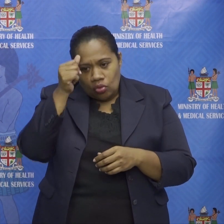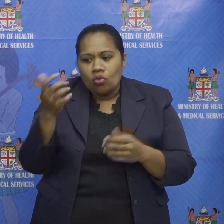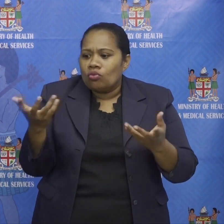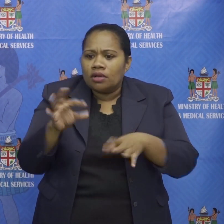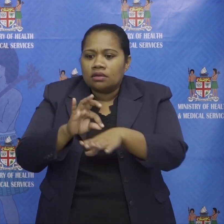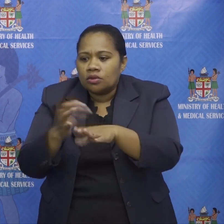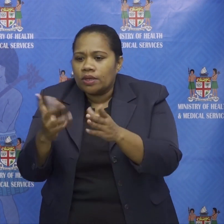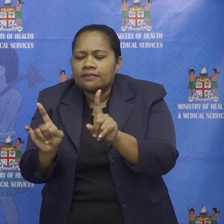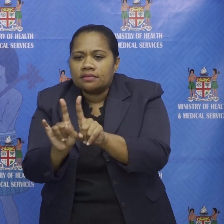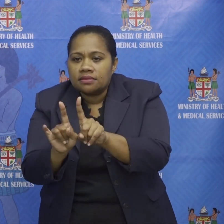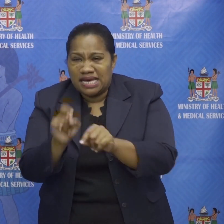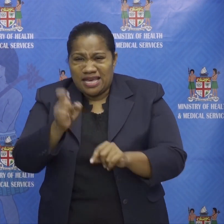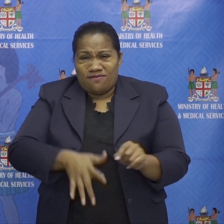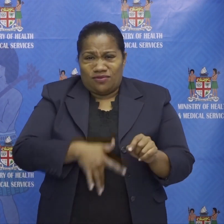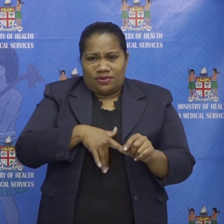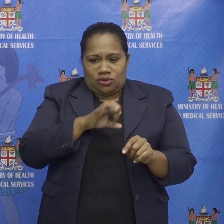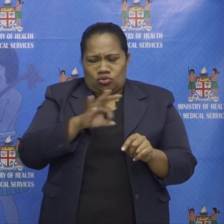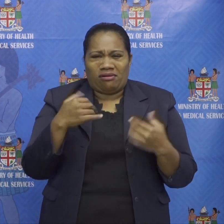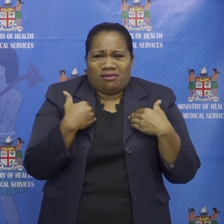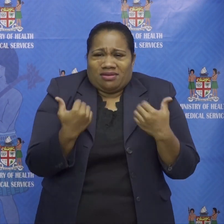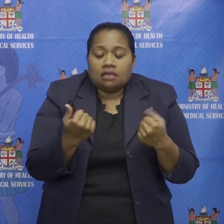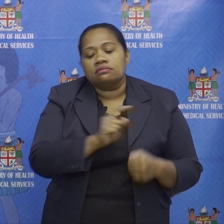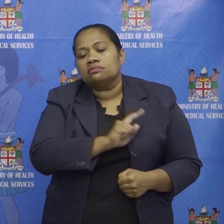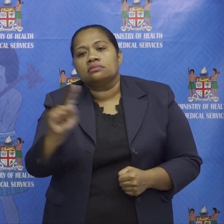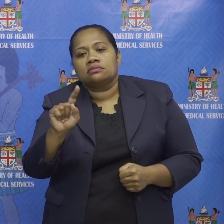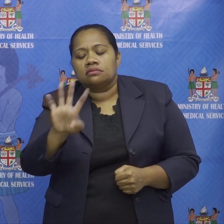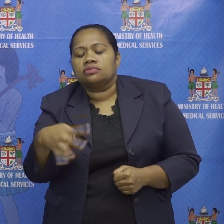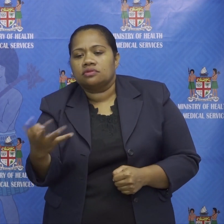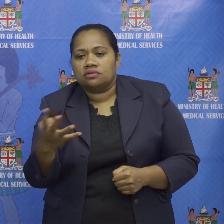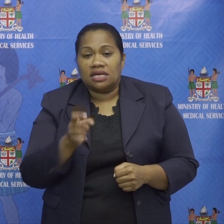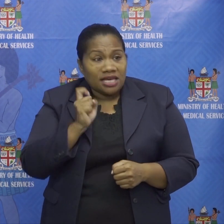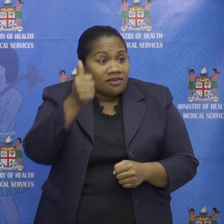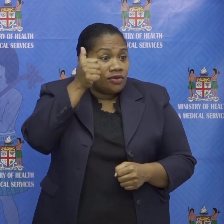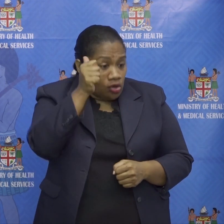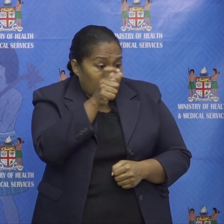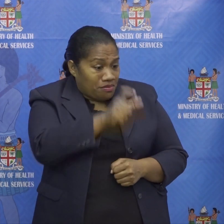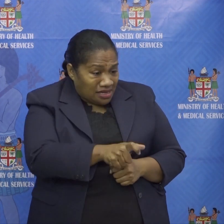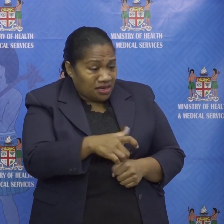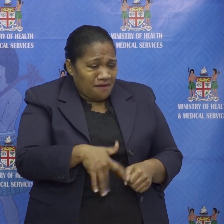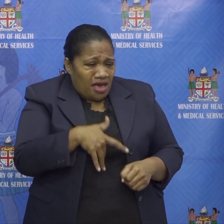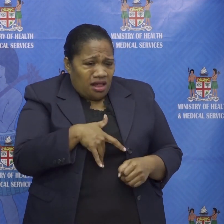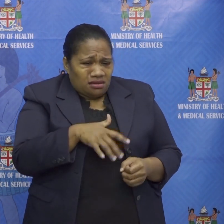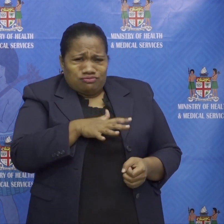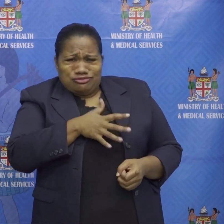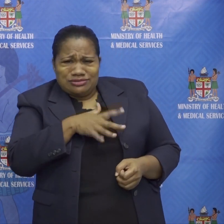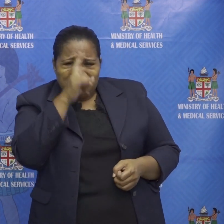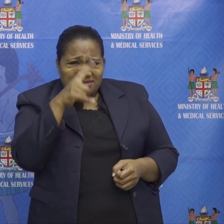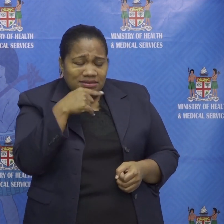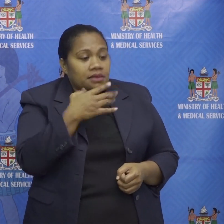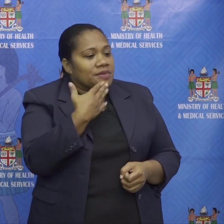if you feel unwell go get screened if you know someone who's unwell take them to be screened and get yourself screened